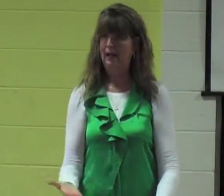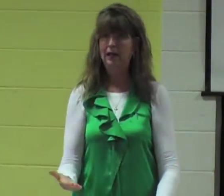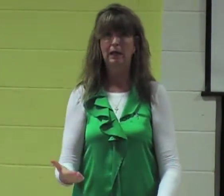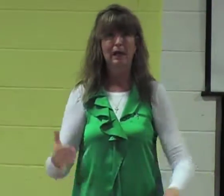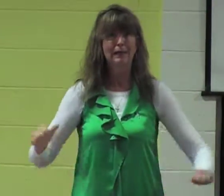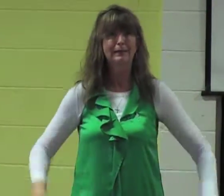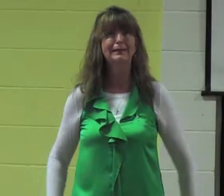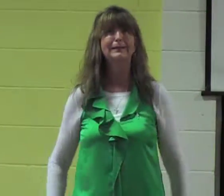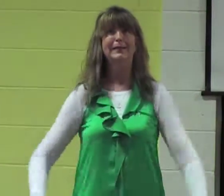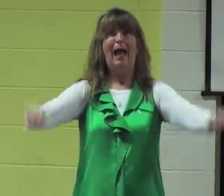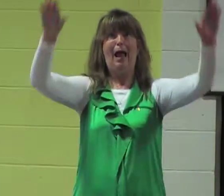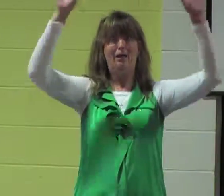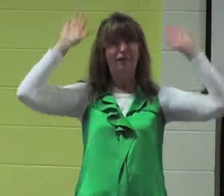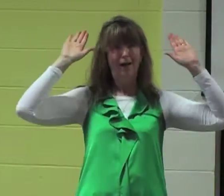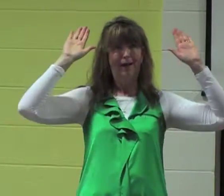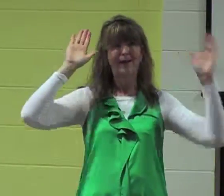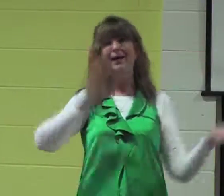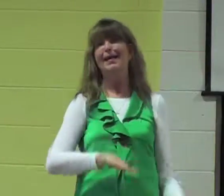could die in the place